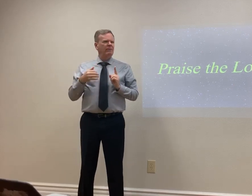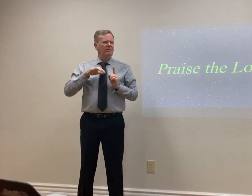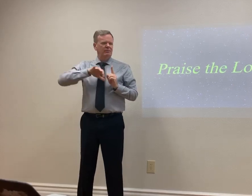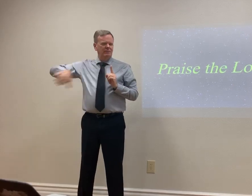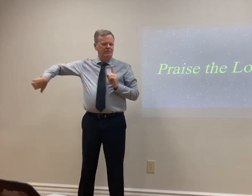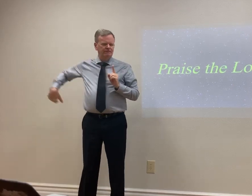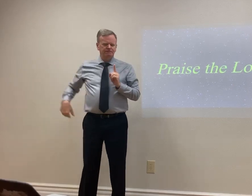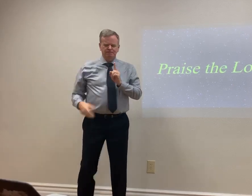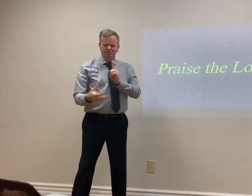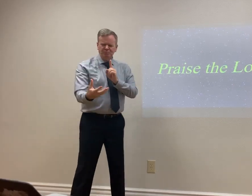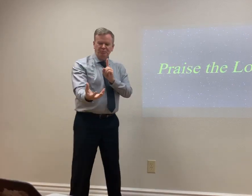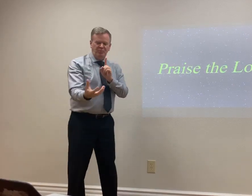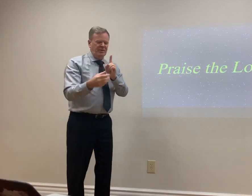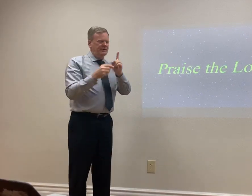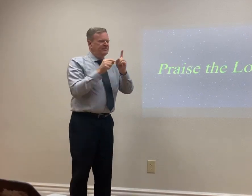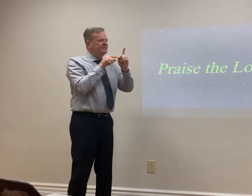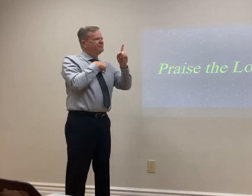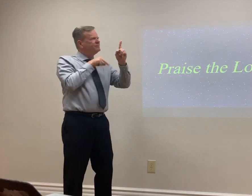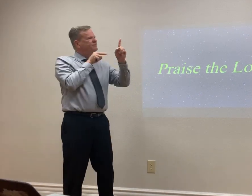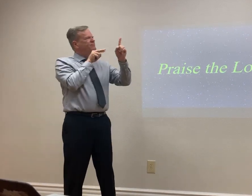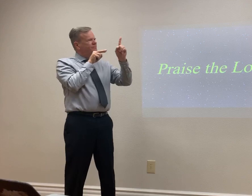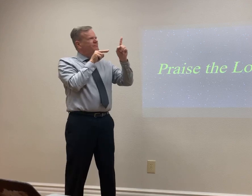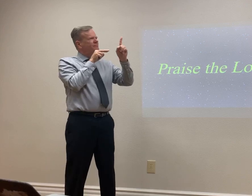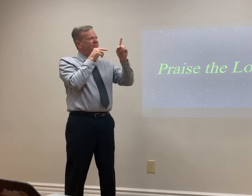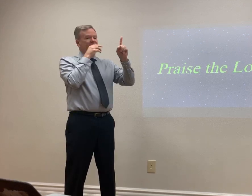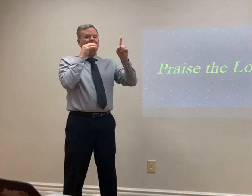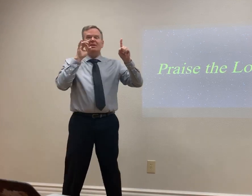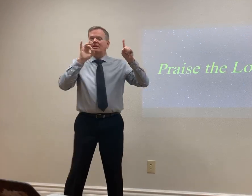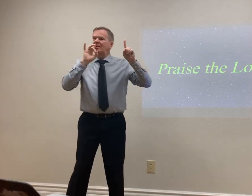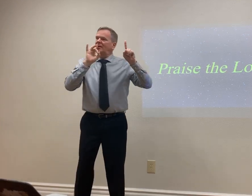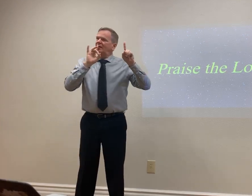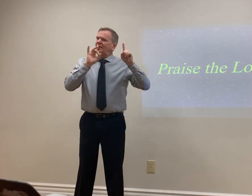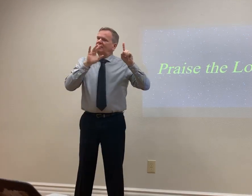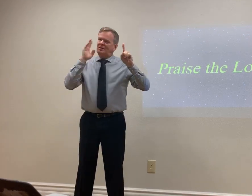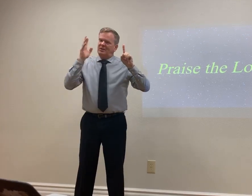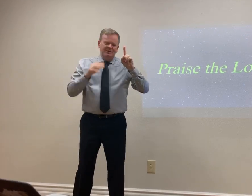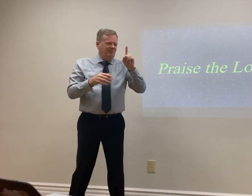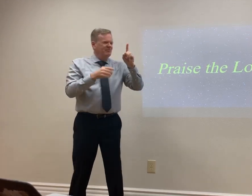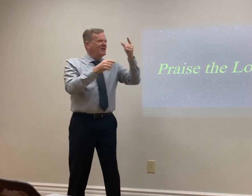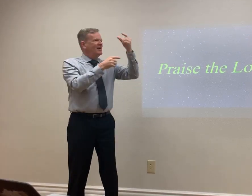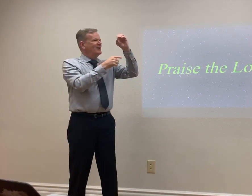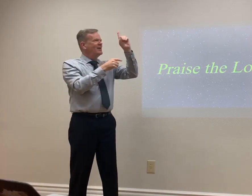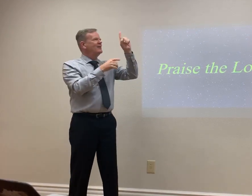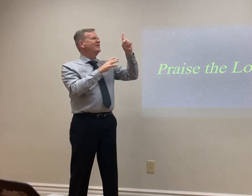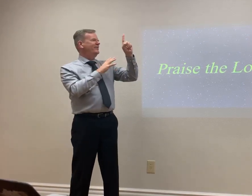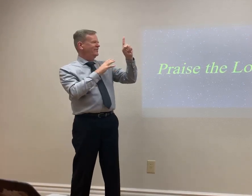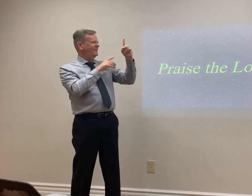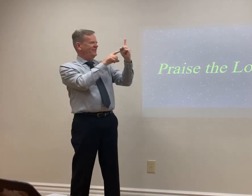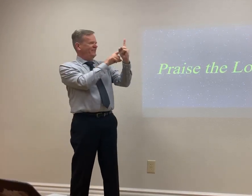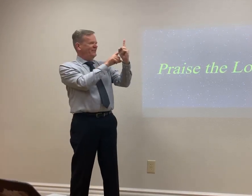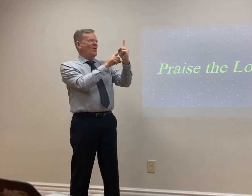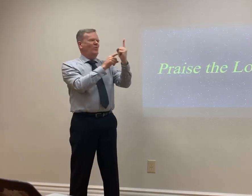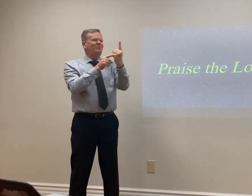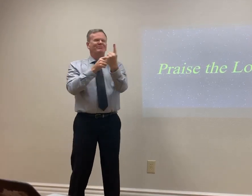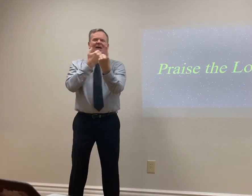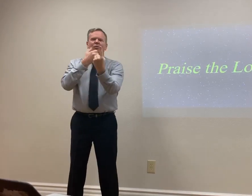to have a relationship, because you have a relationship with a second deity, right? So the plurality of deities is conversation and relationship, you don't need humans,